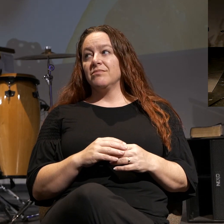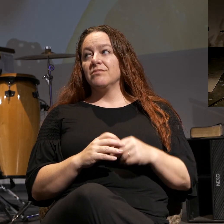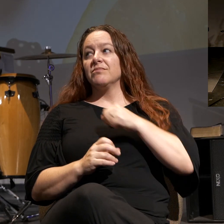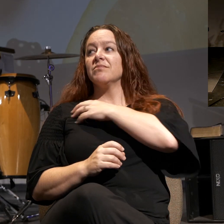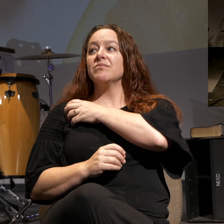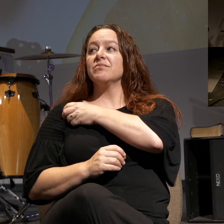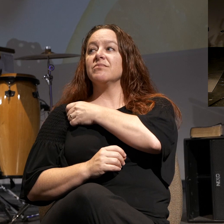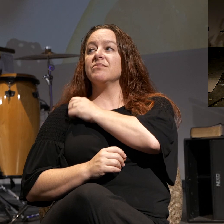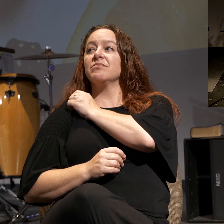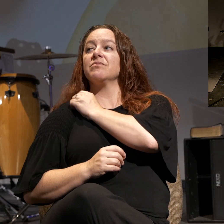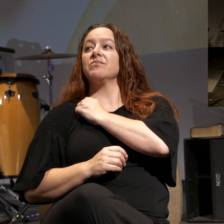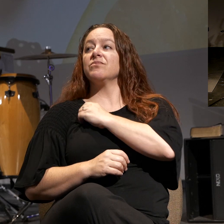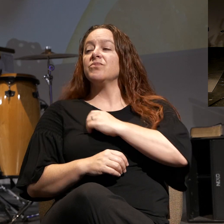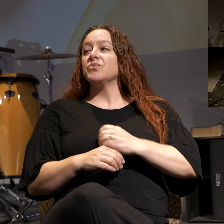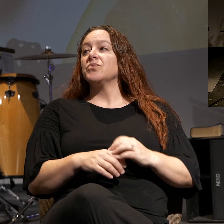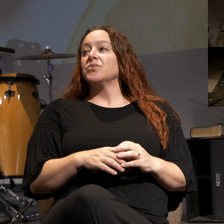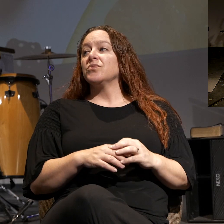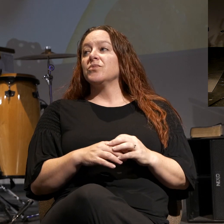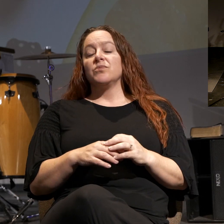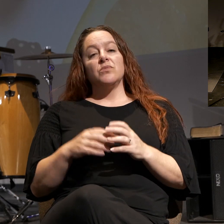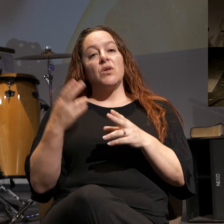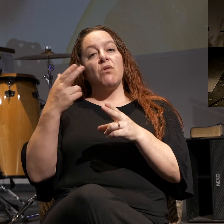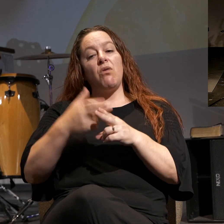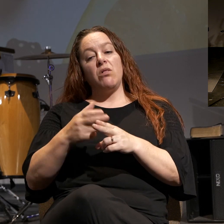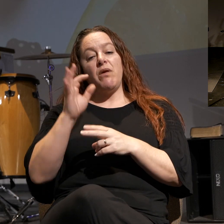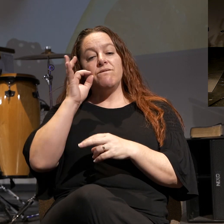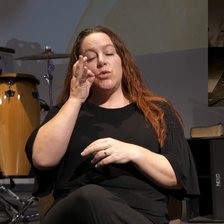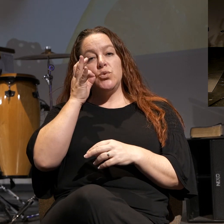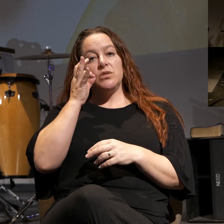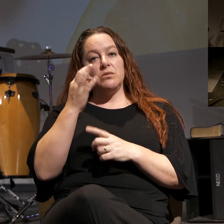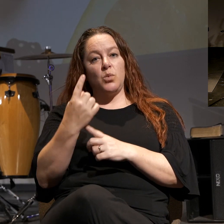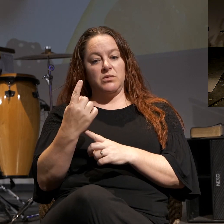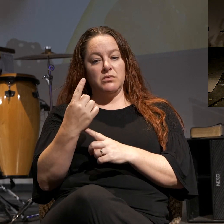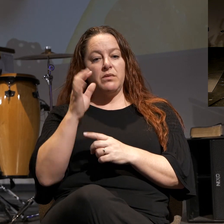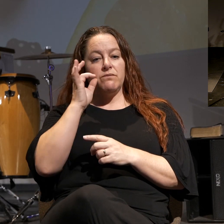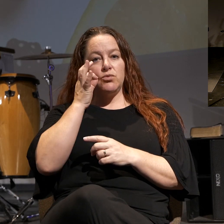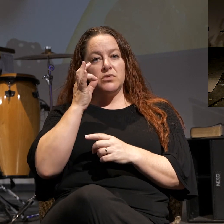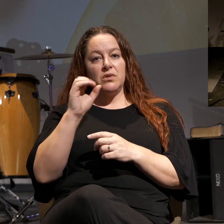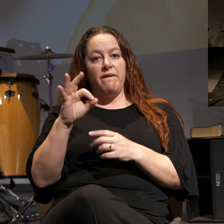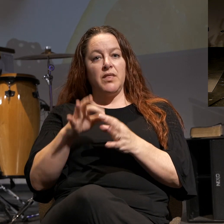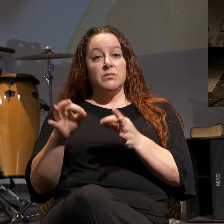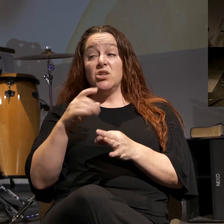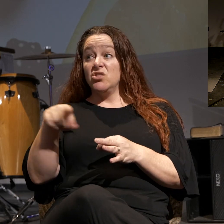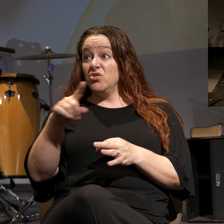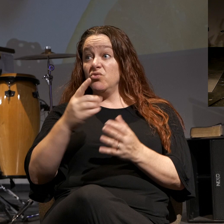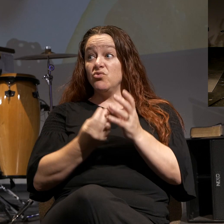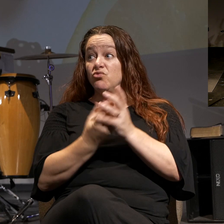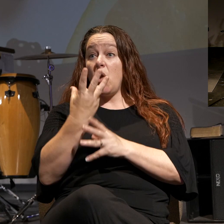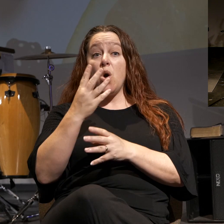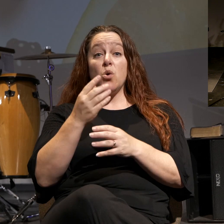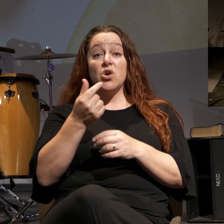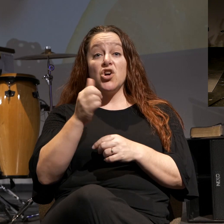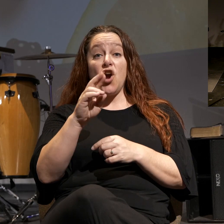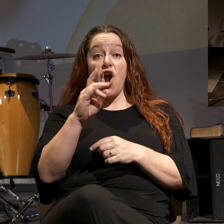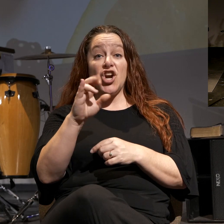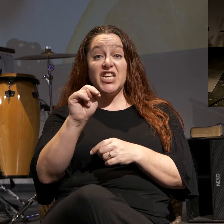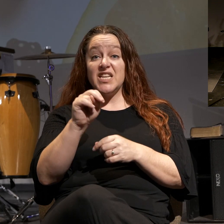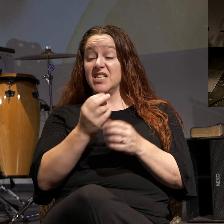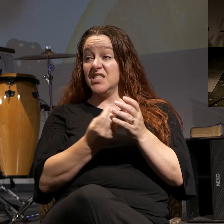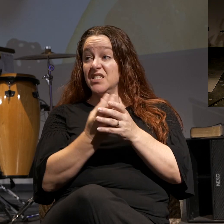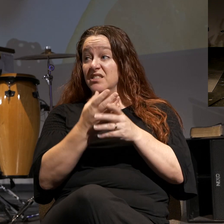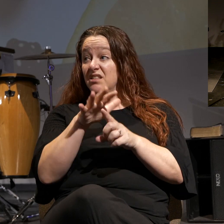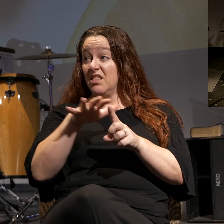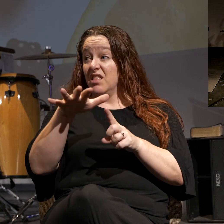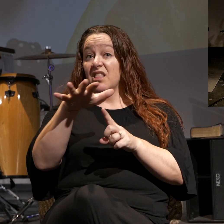But the fruit of the Spirit, calls them fruit. So like with any garden, anybody ever grow a garden, plant a garden, do garden